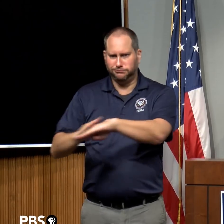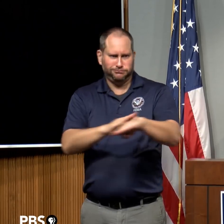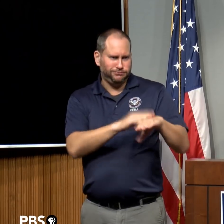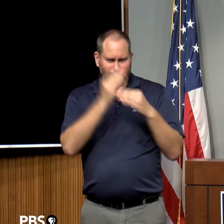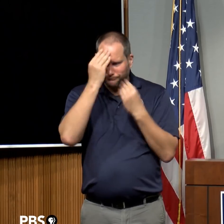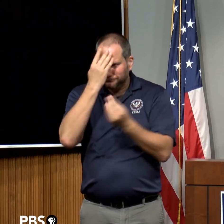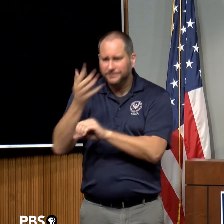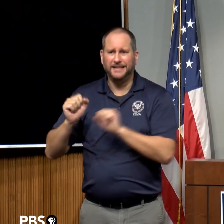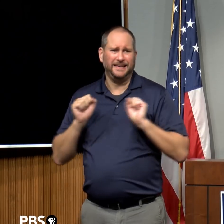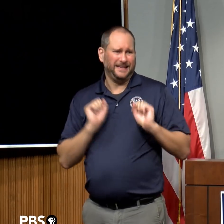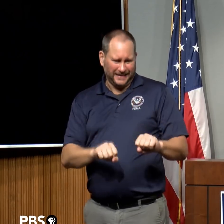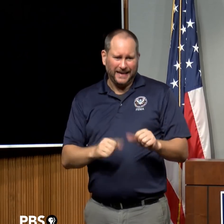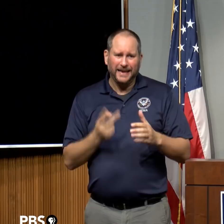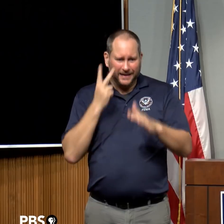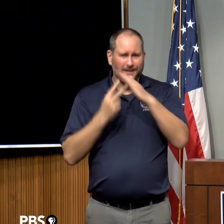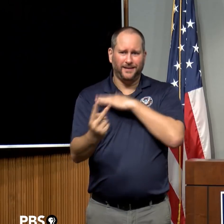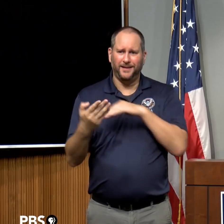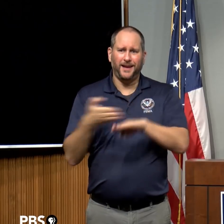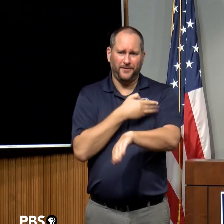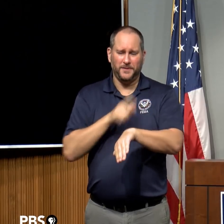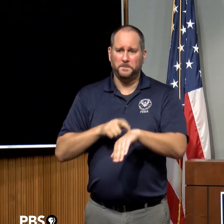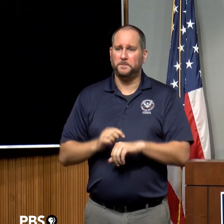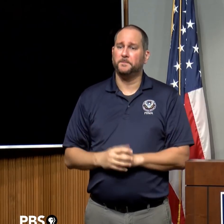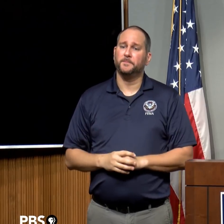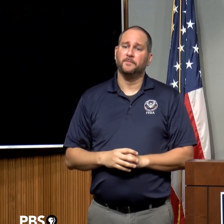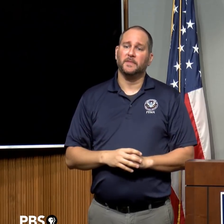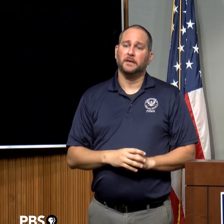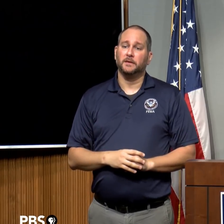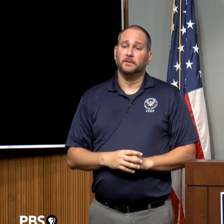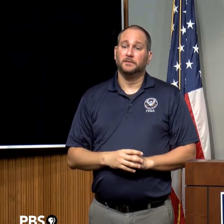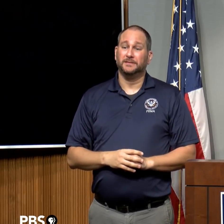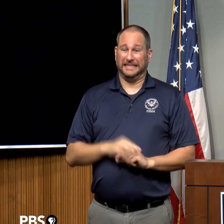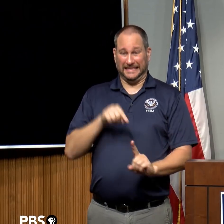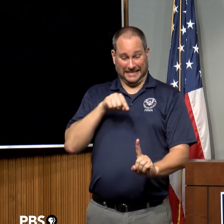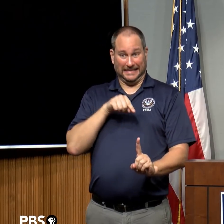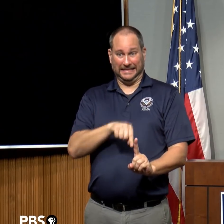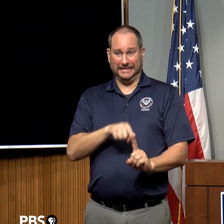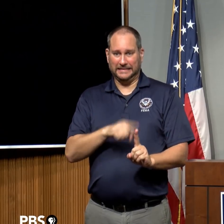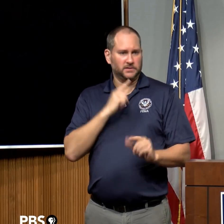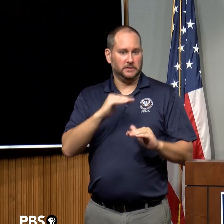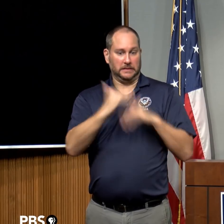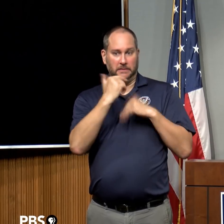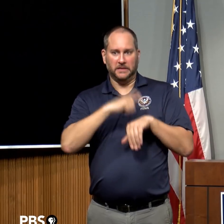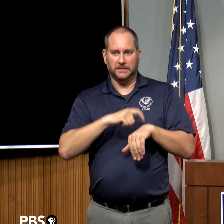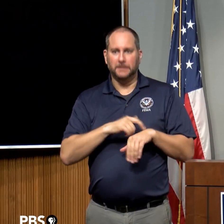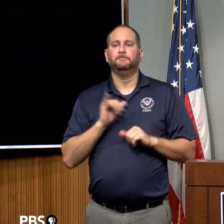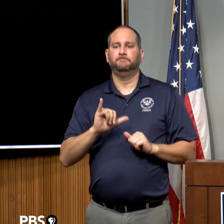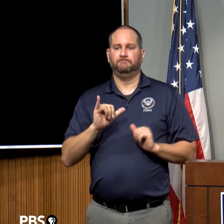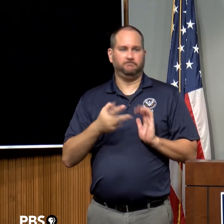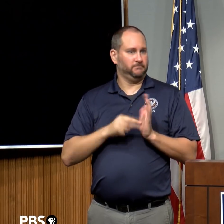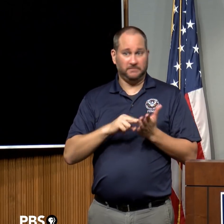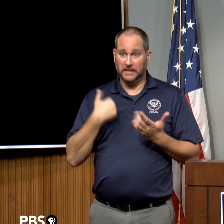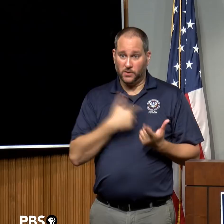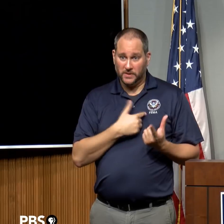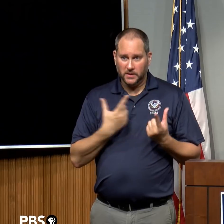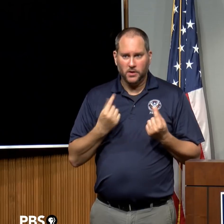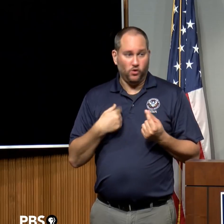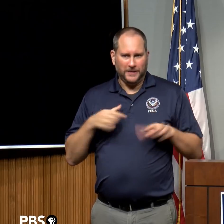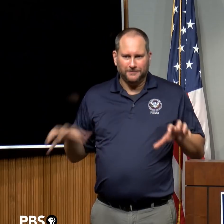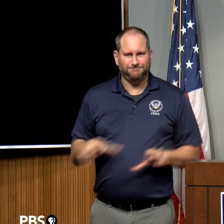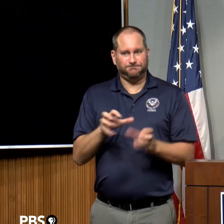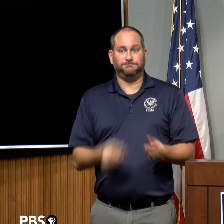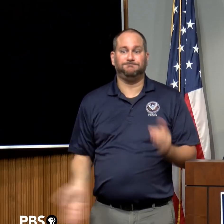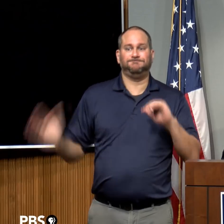Also, with this one, though, you know, you also have limited time, which causes you to act more and act more decisive, which is good.